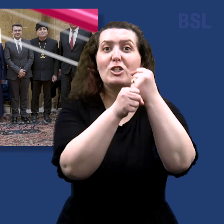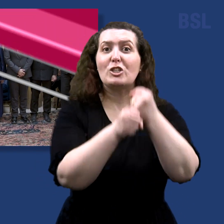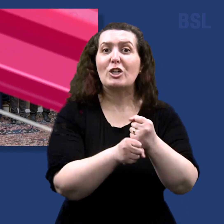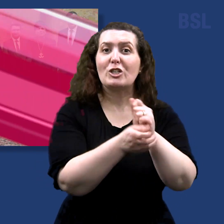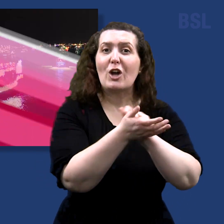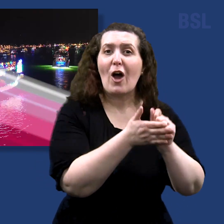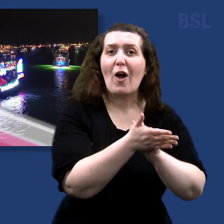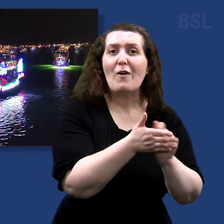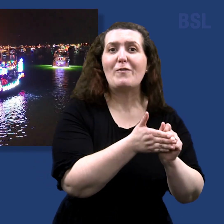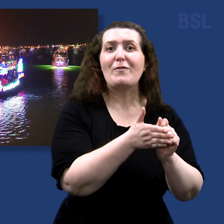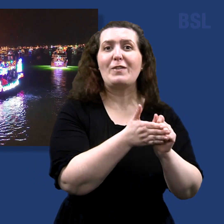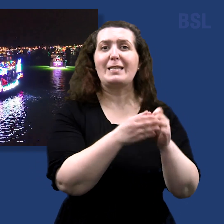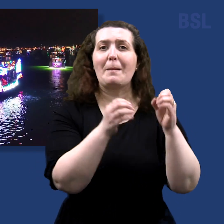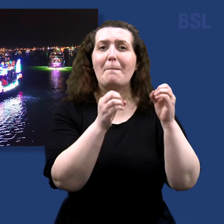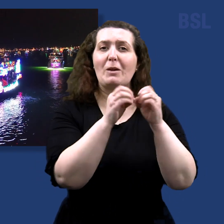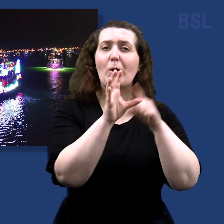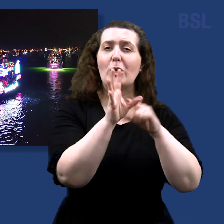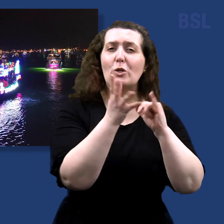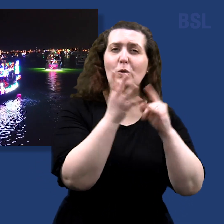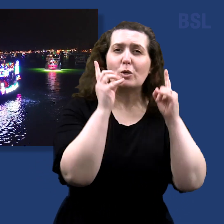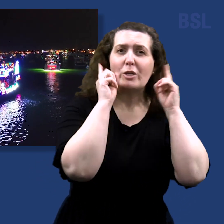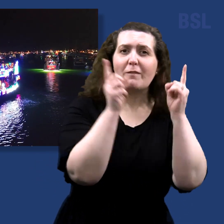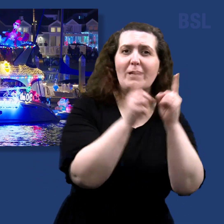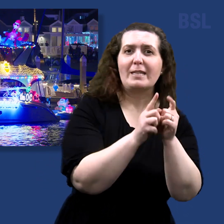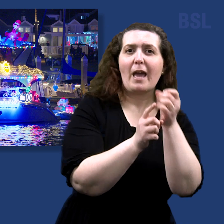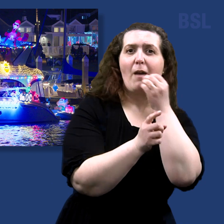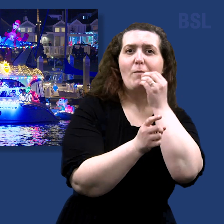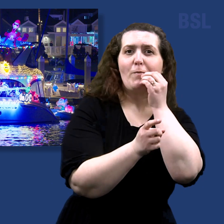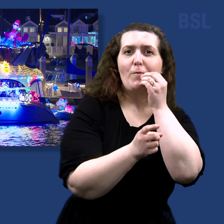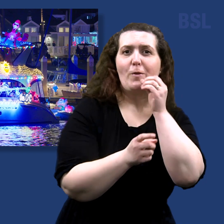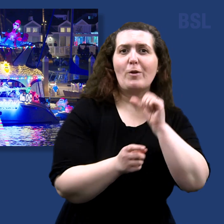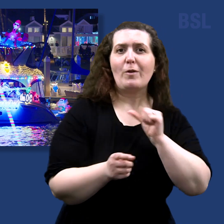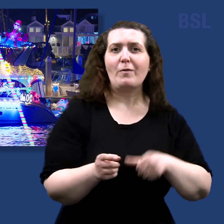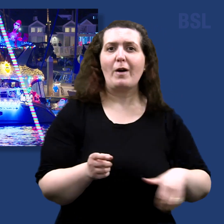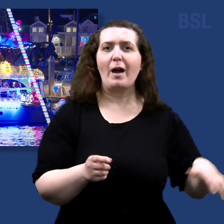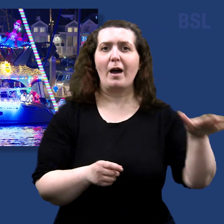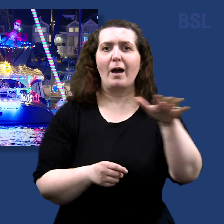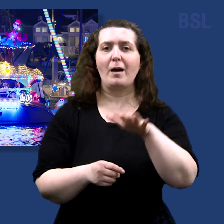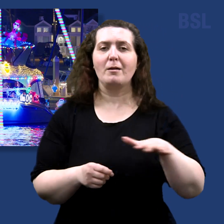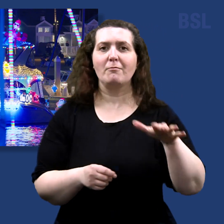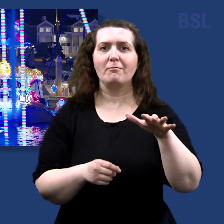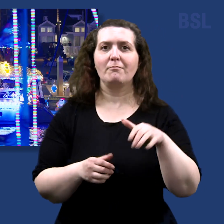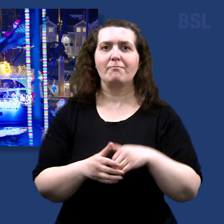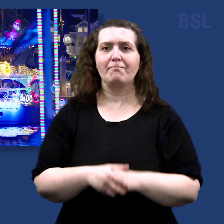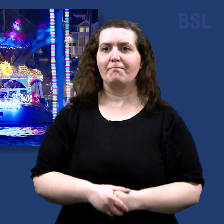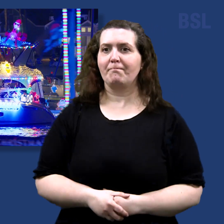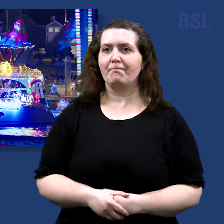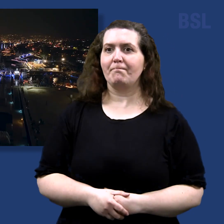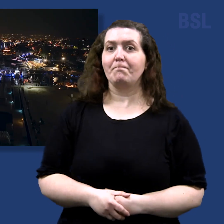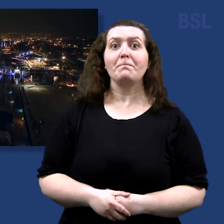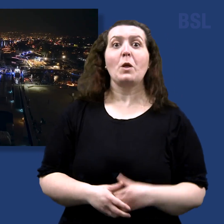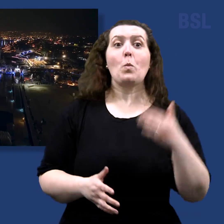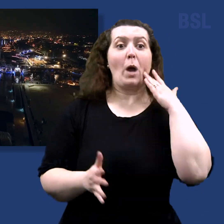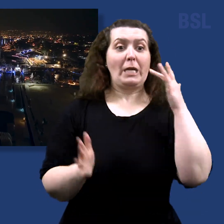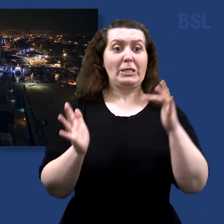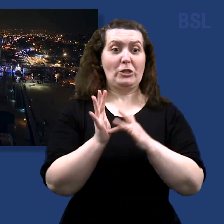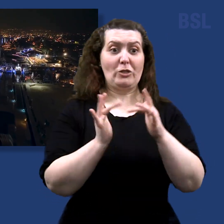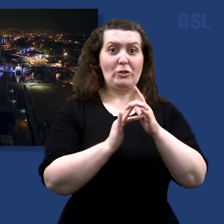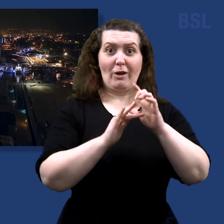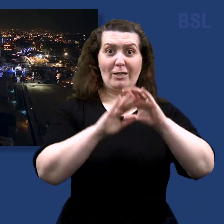University. As the world celebrated the birth of Jesus Christ, in Newport Beach, California, the nativity story came